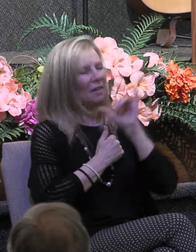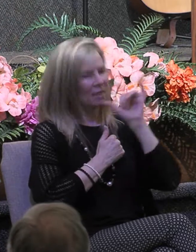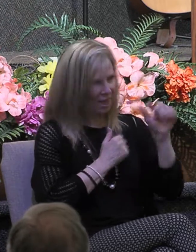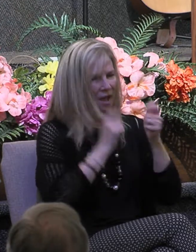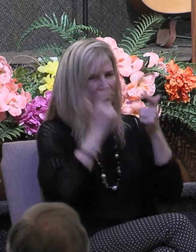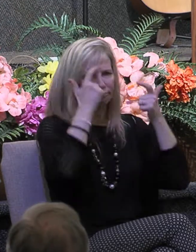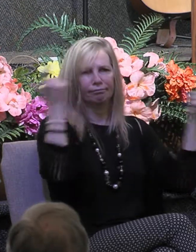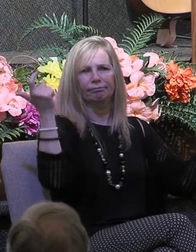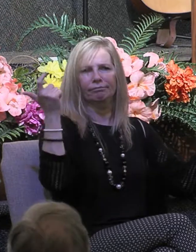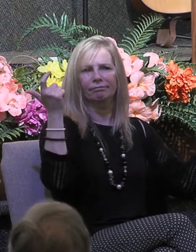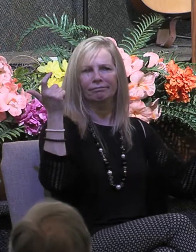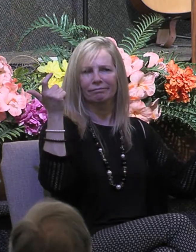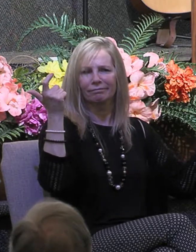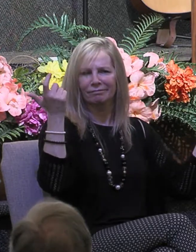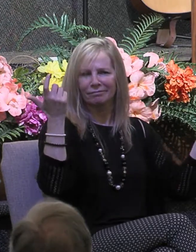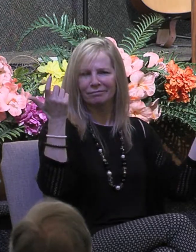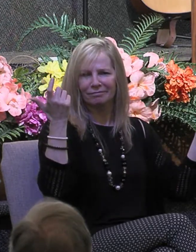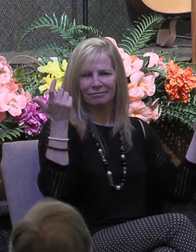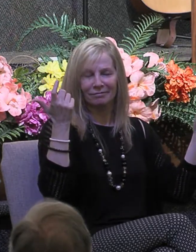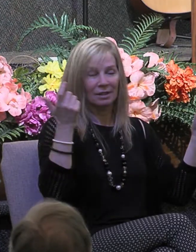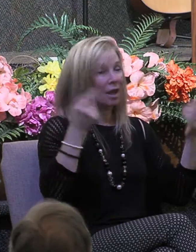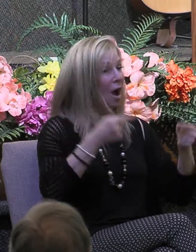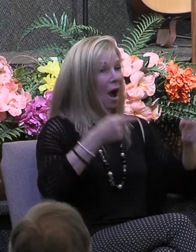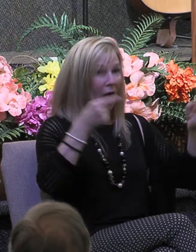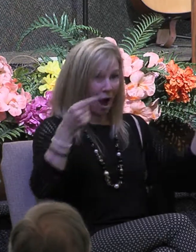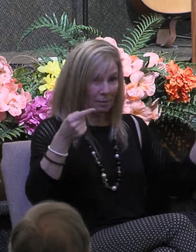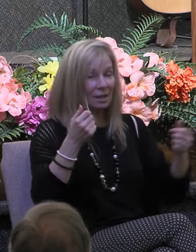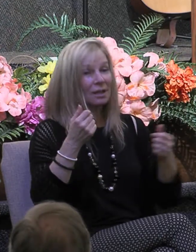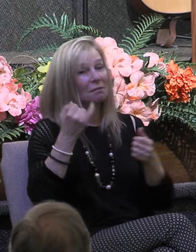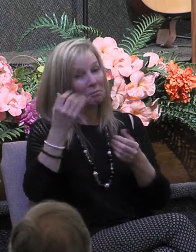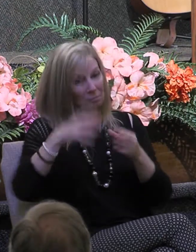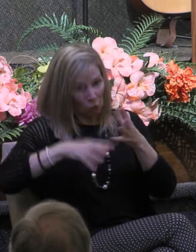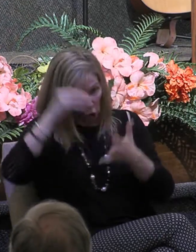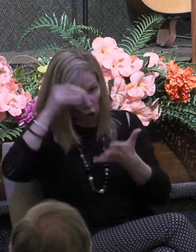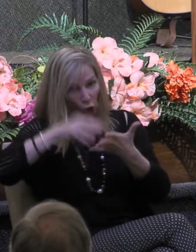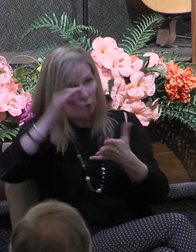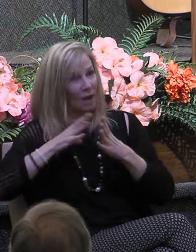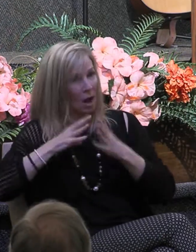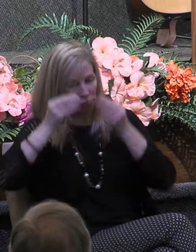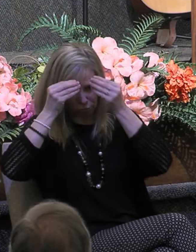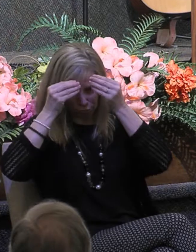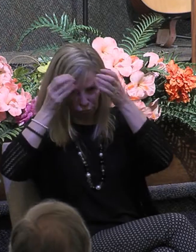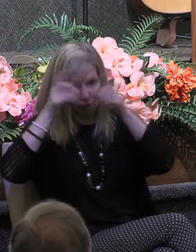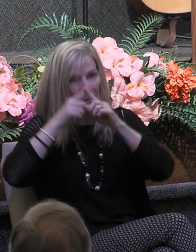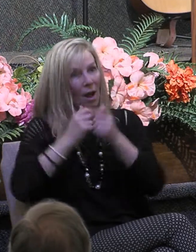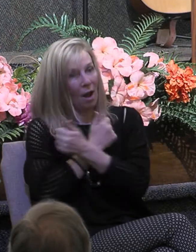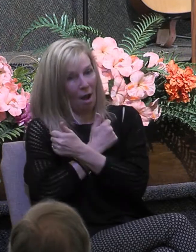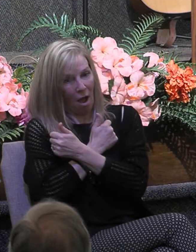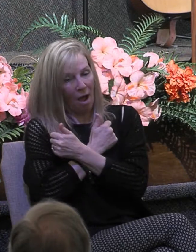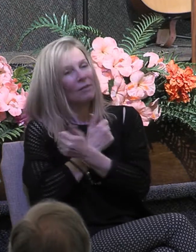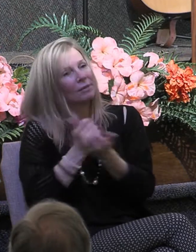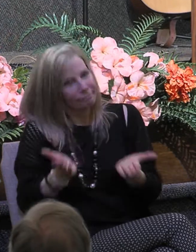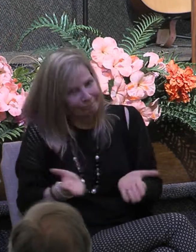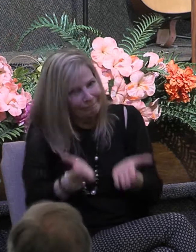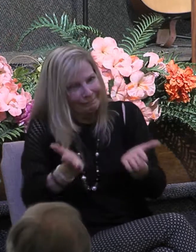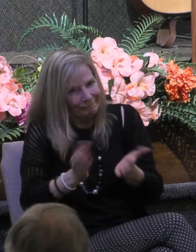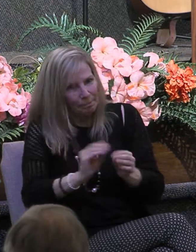means puffs up while by contrast love builds others up those who have knowledge without love